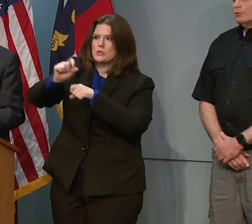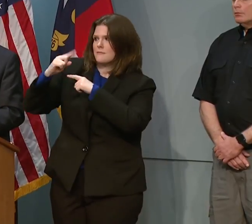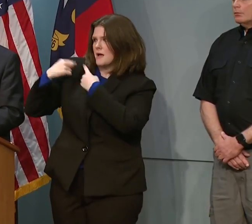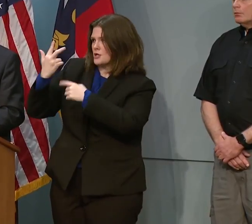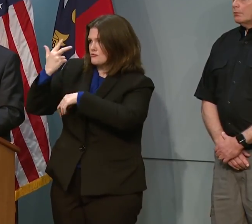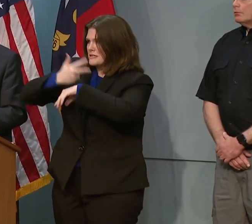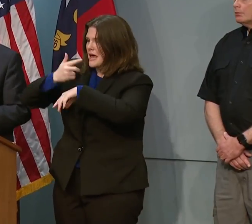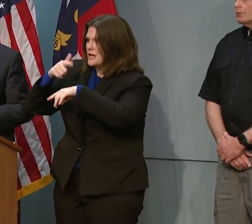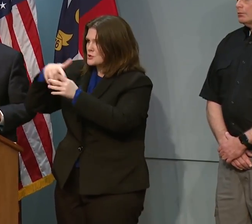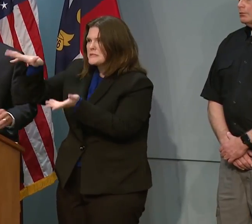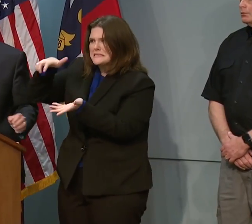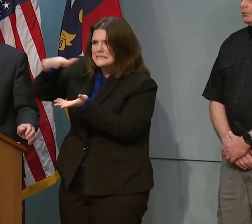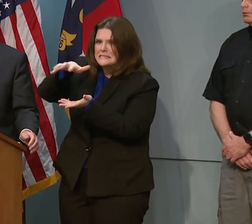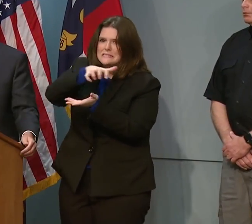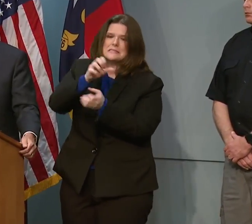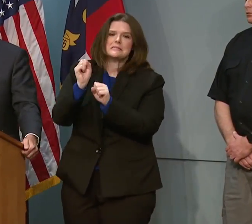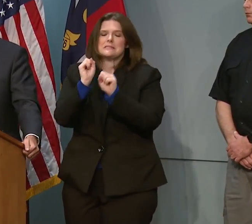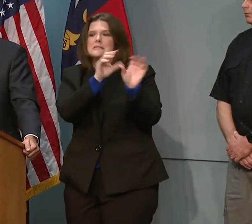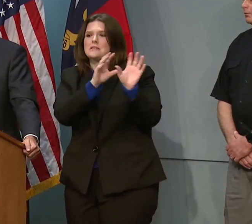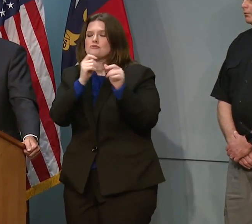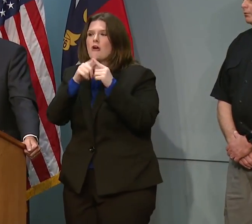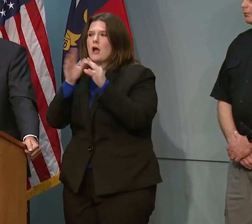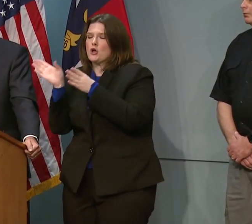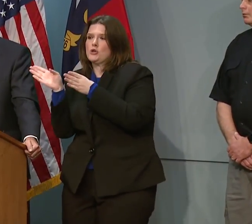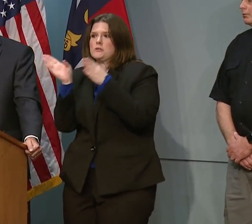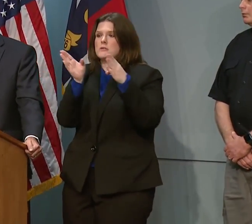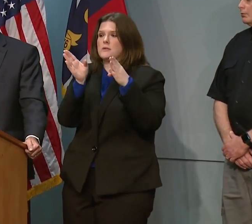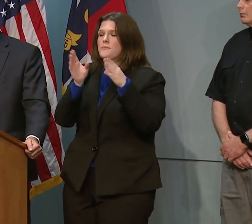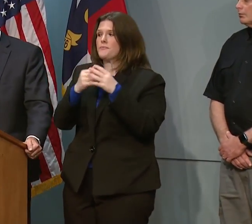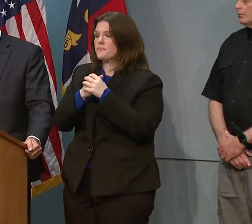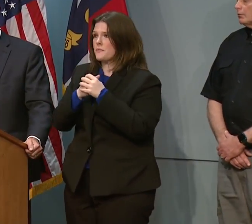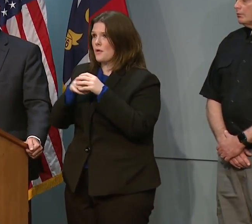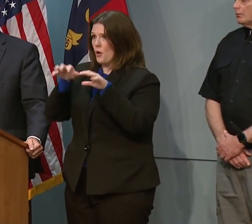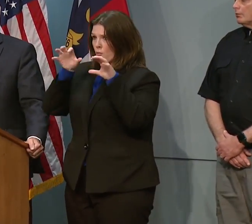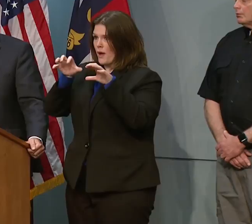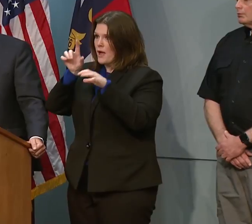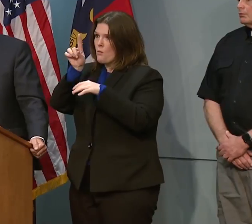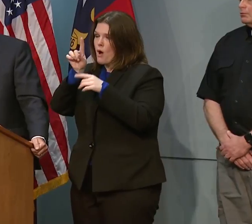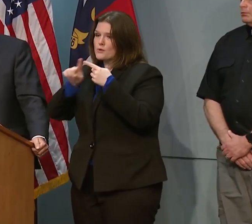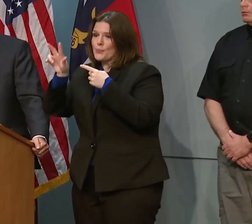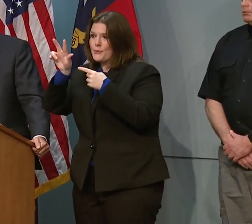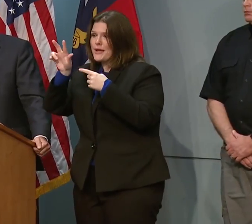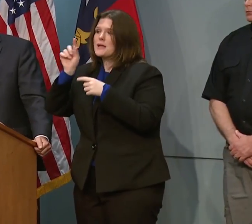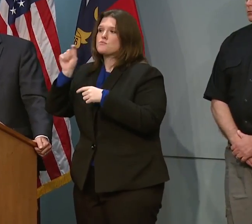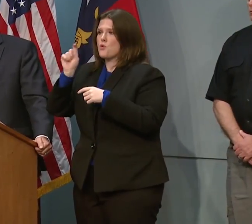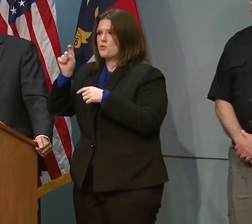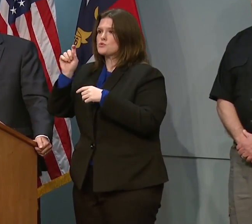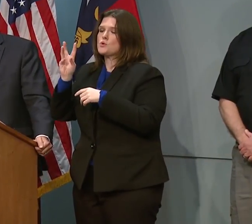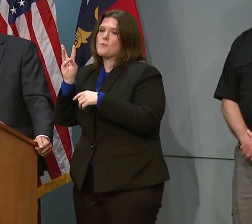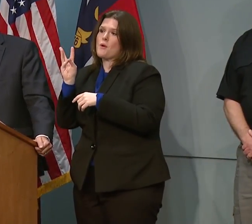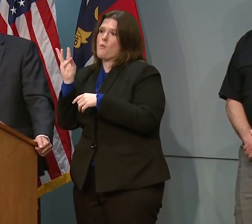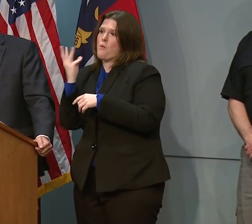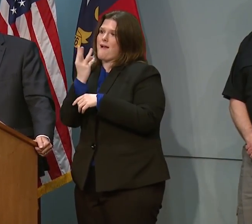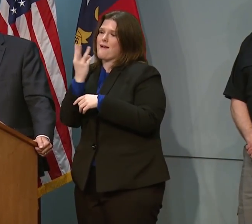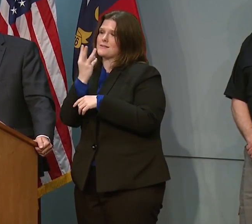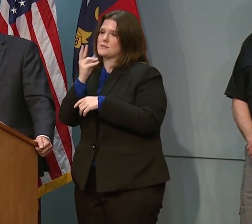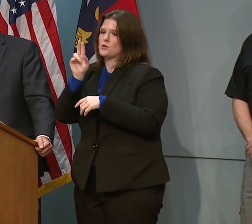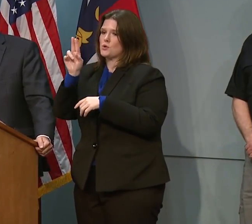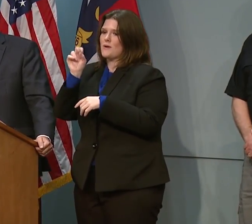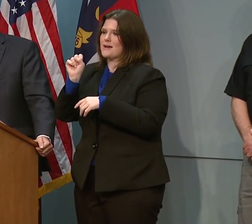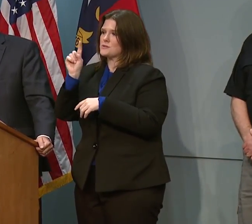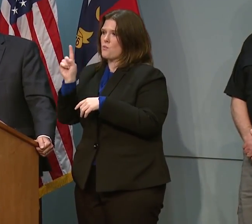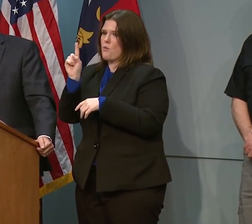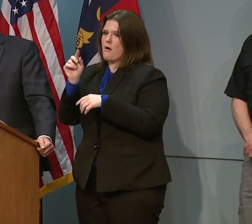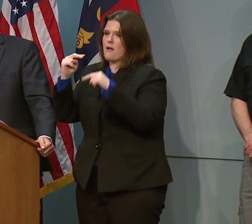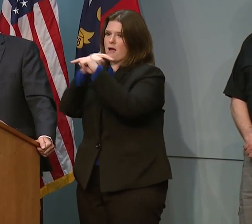three days to get their crops up. Further inland, rainfall of 1 to 3 inches is expected generally west of the U.S. 1 corridor,